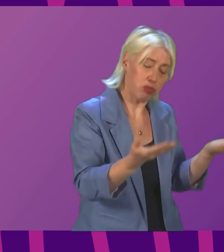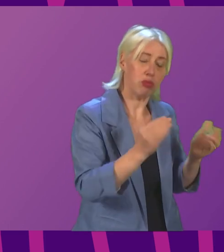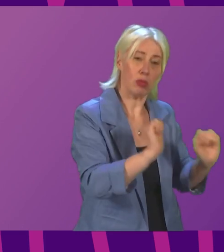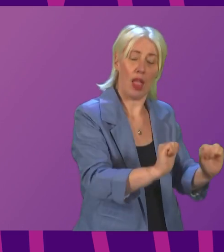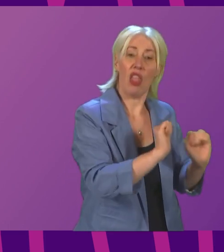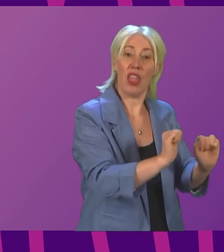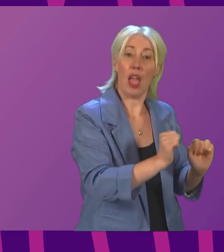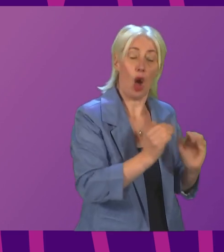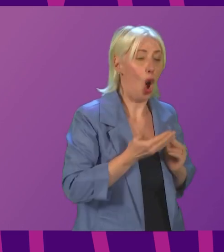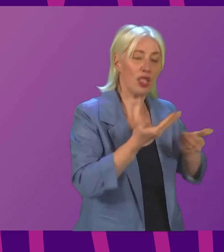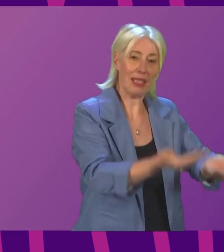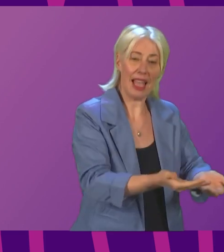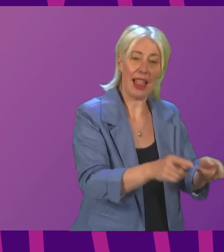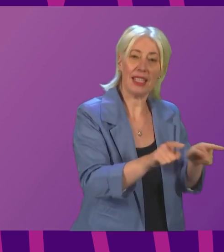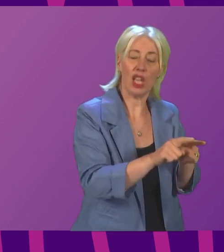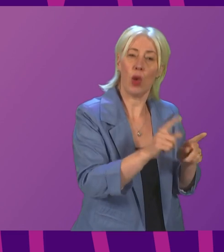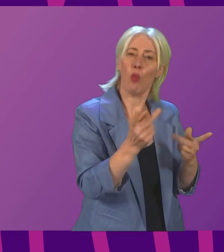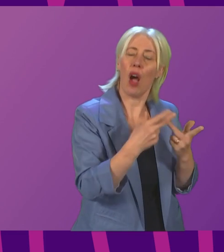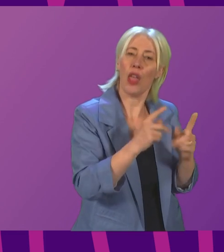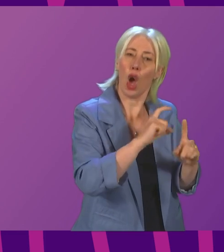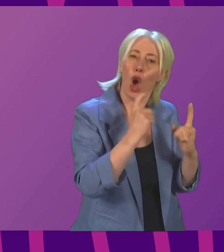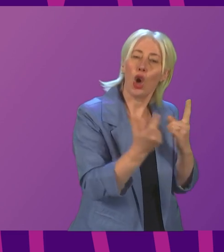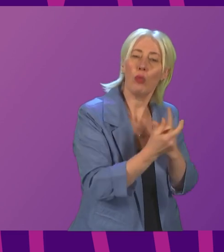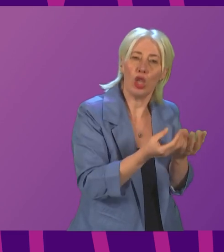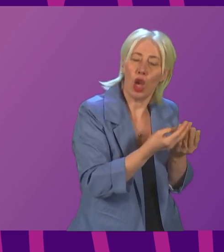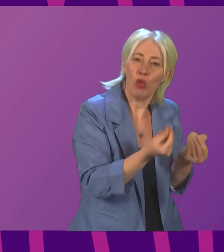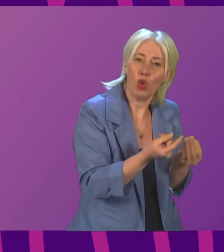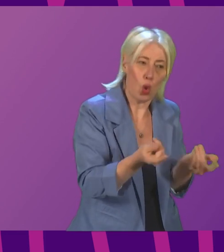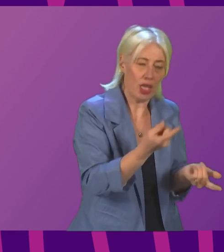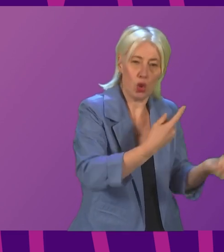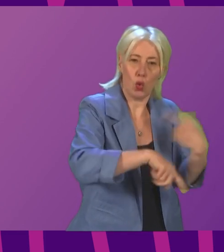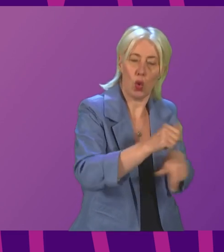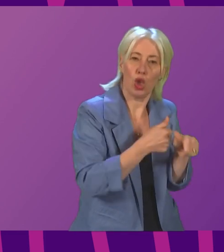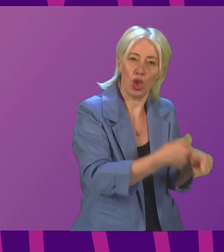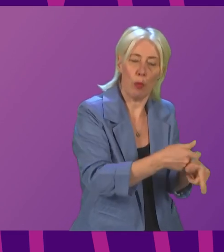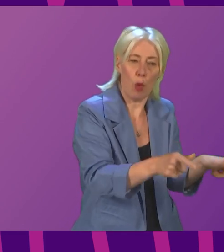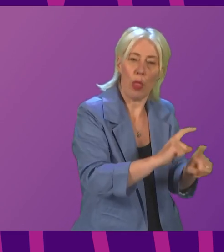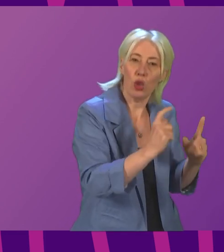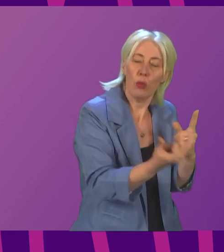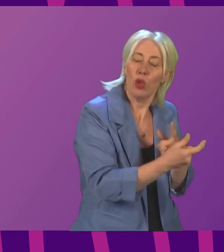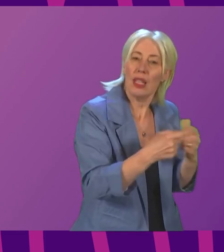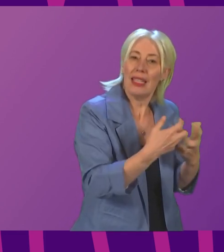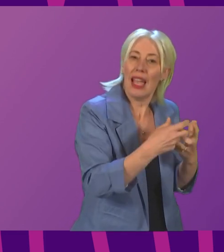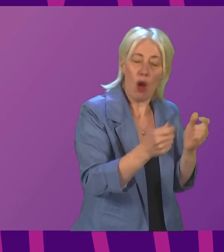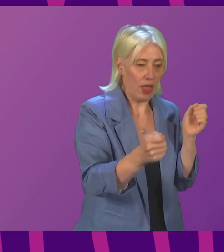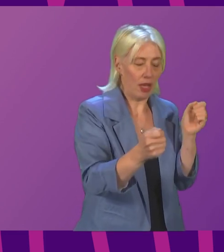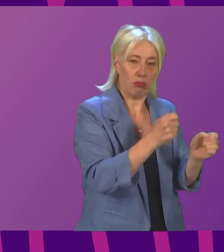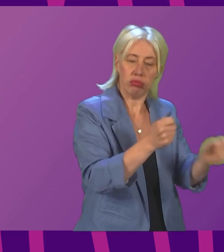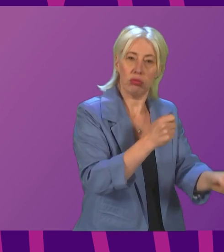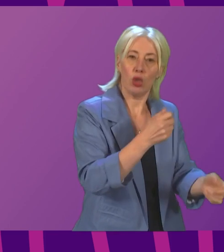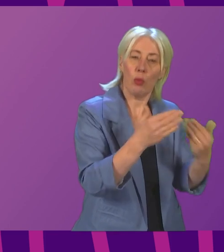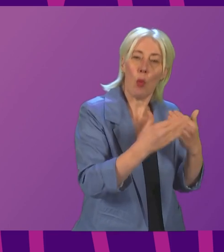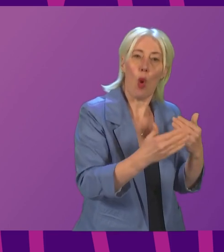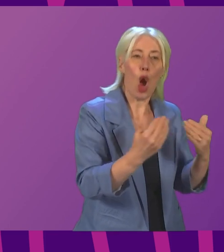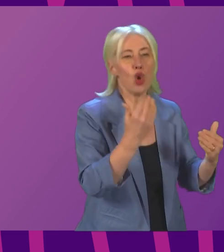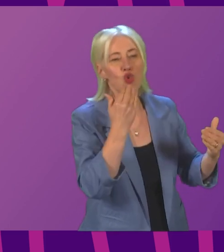and to elaborate on what community resources are available to support these communities in transitioning to a greener and more